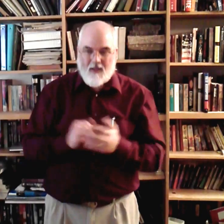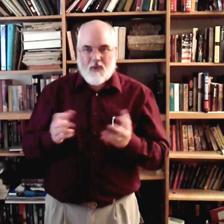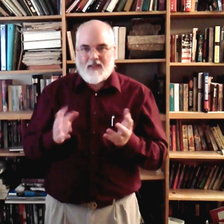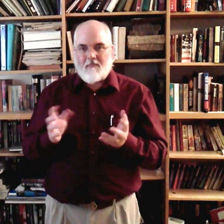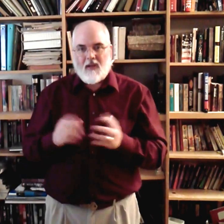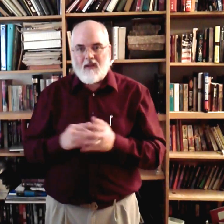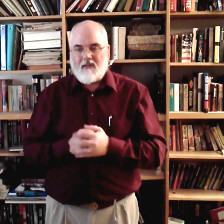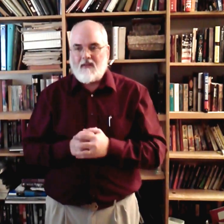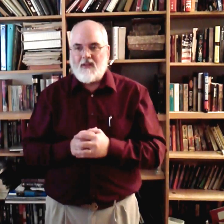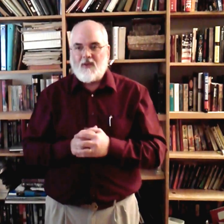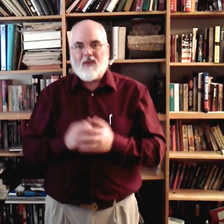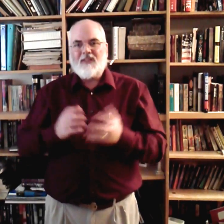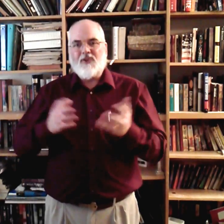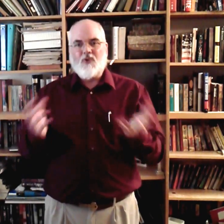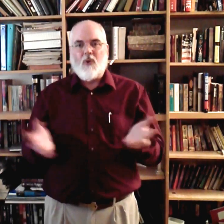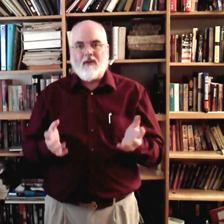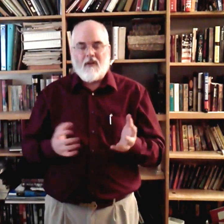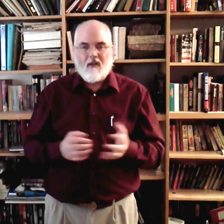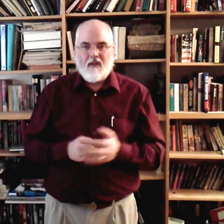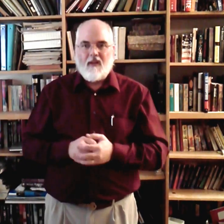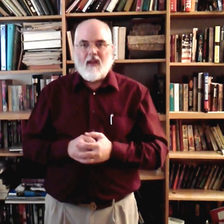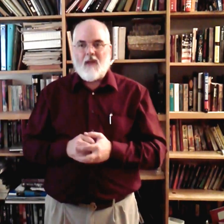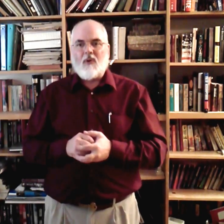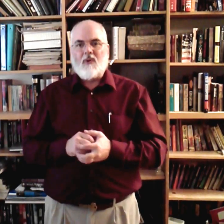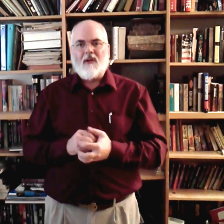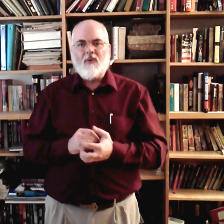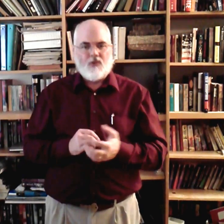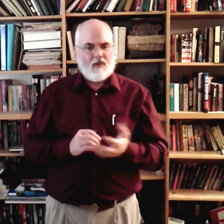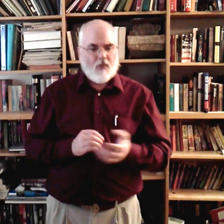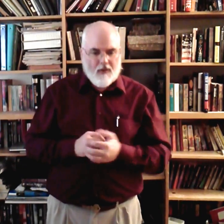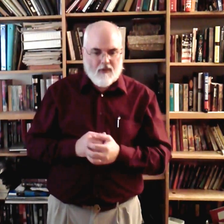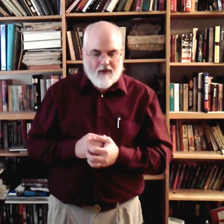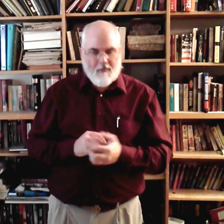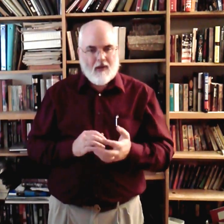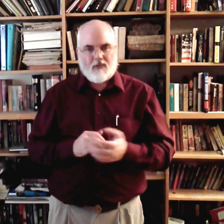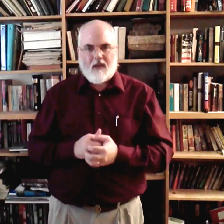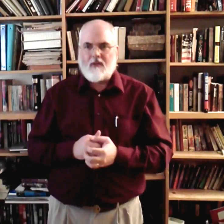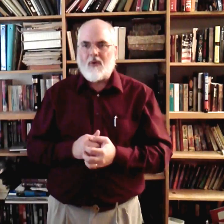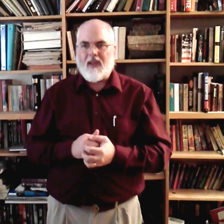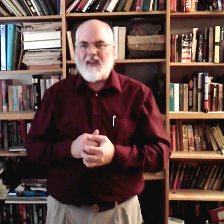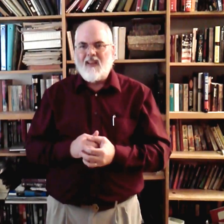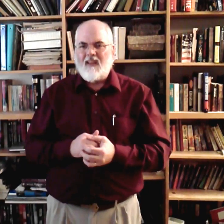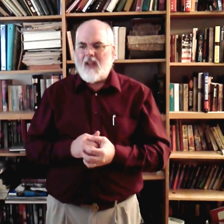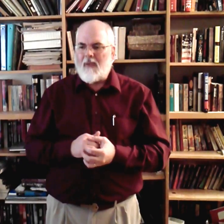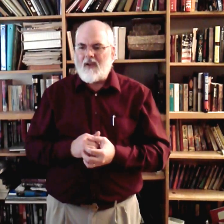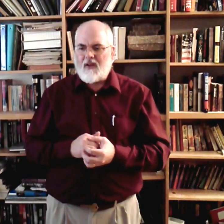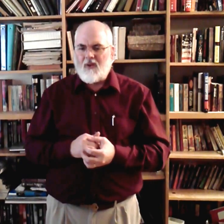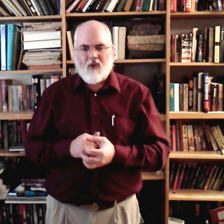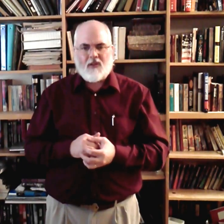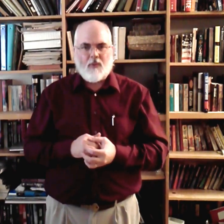What does that mean? What is Jordan? I'm only going. Well, Jordan's a river. Everybody knows that. Okay. Am I going to go cross